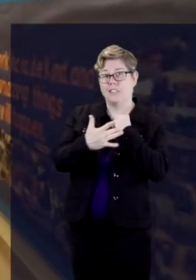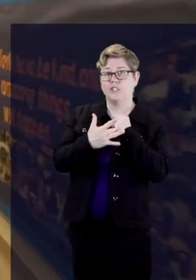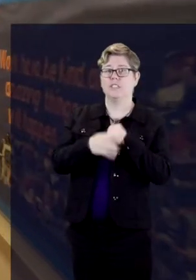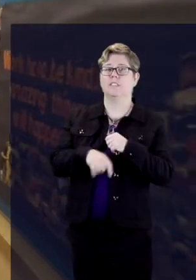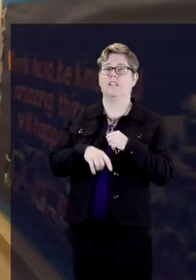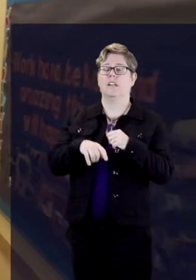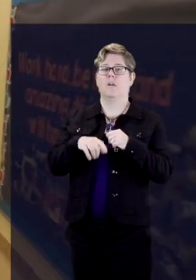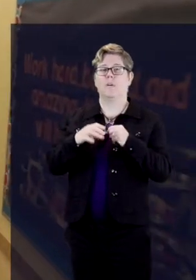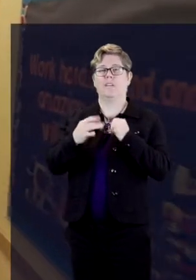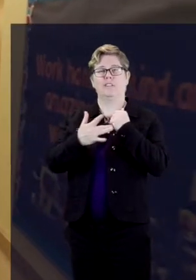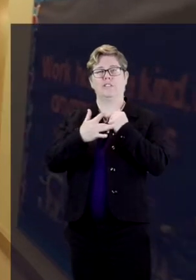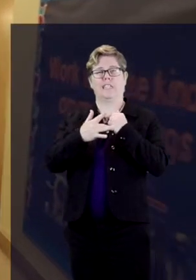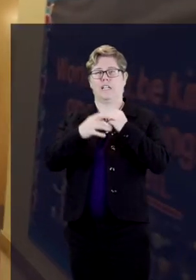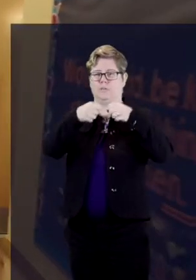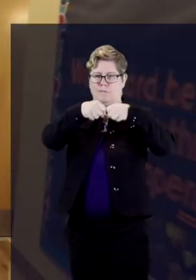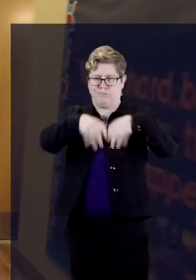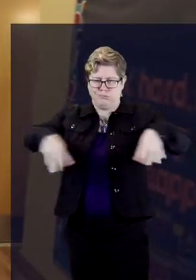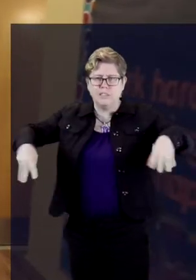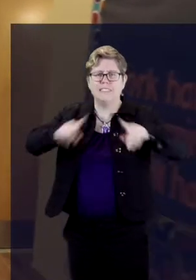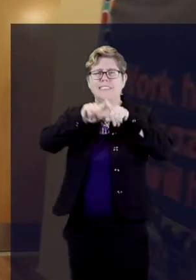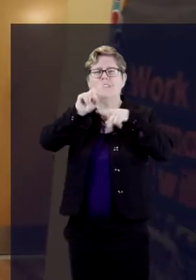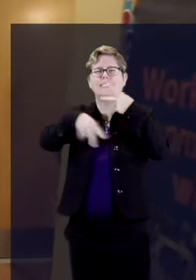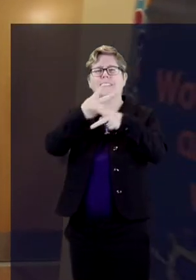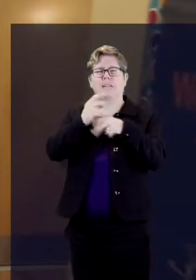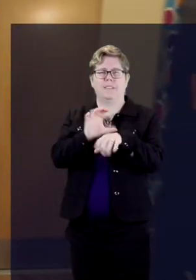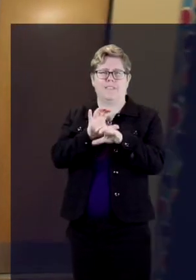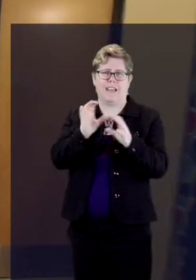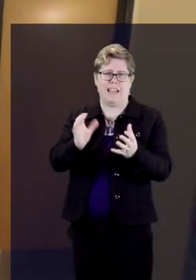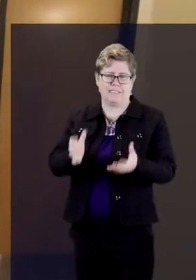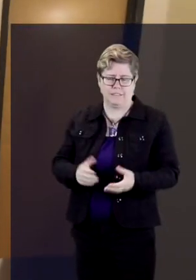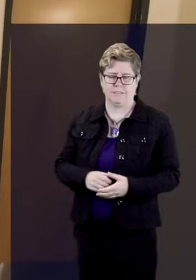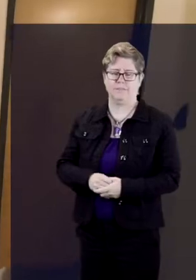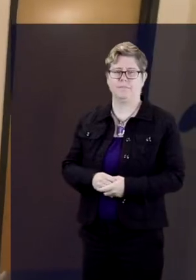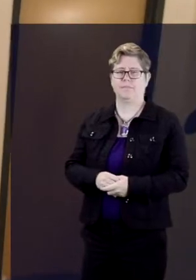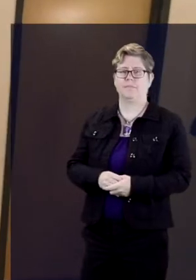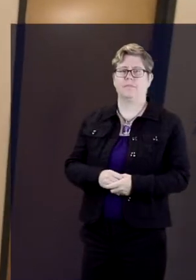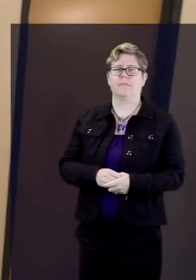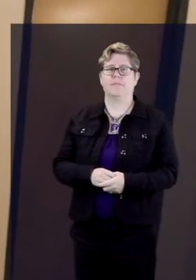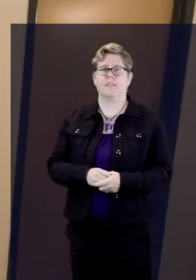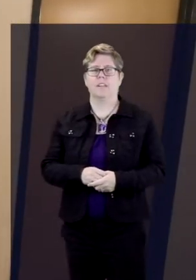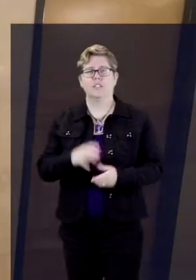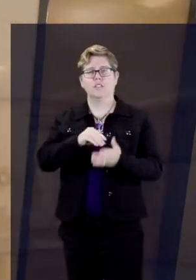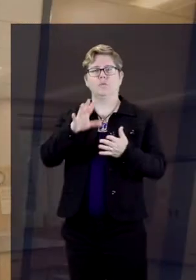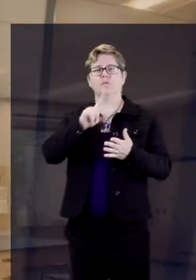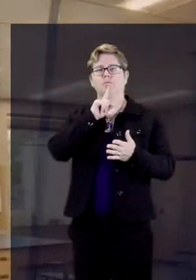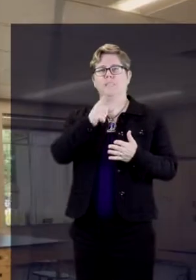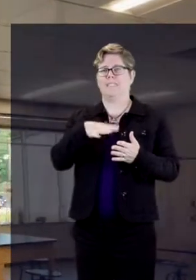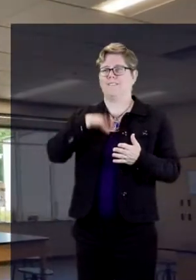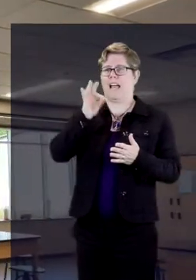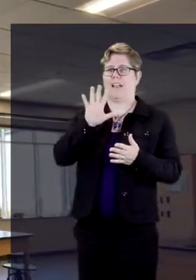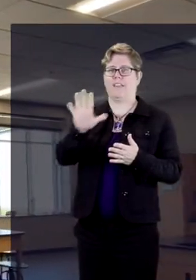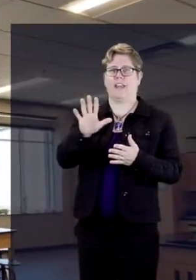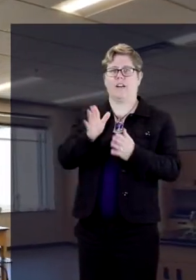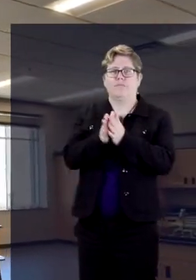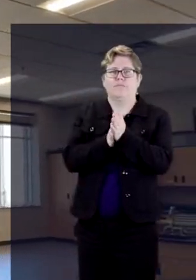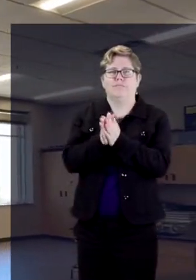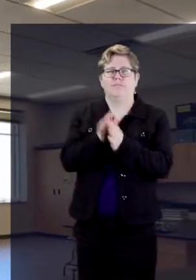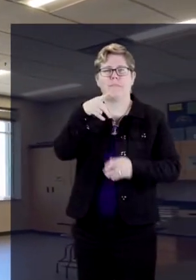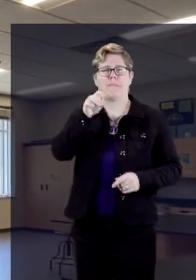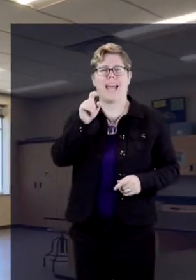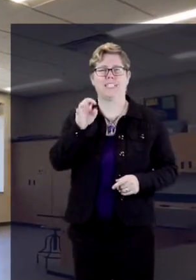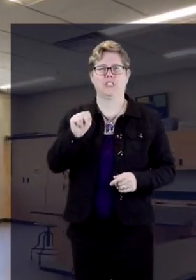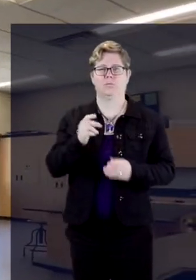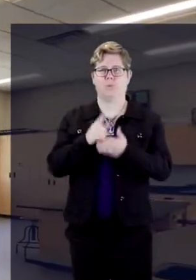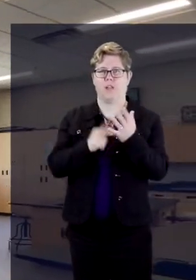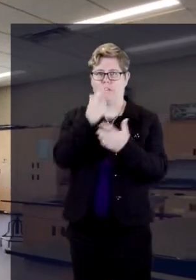And under our technology, we have several other components that fall within that. Whichever